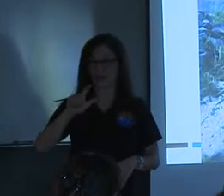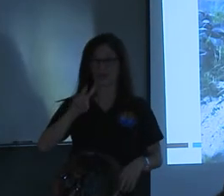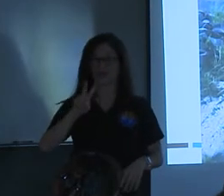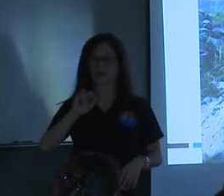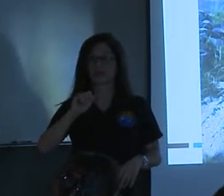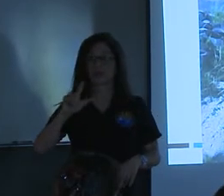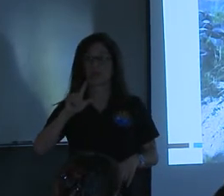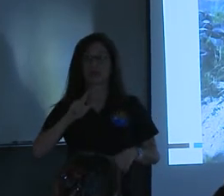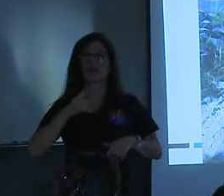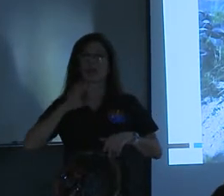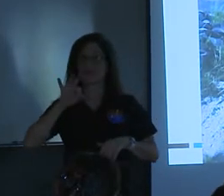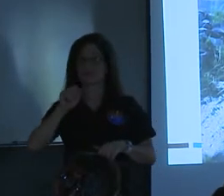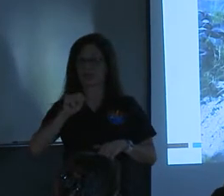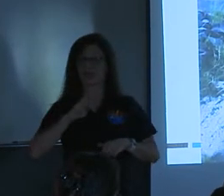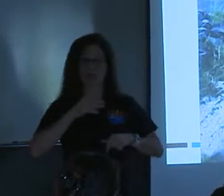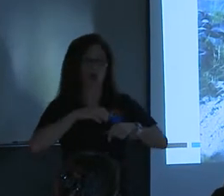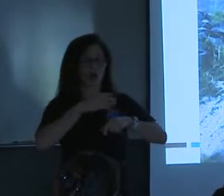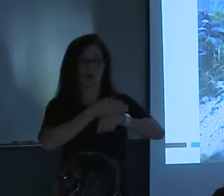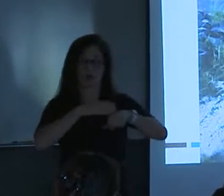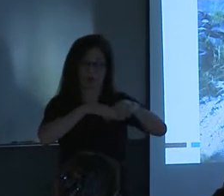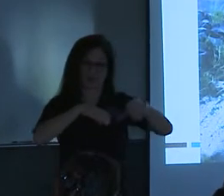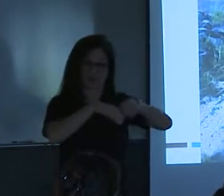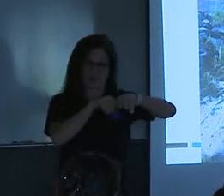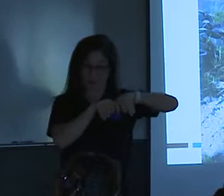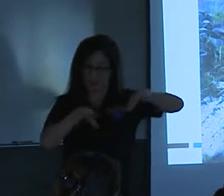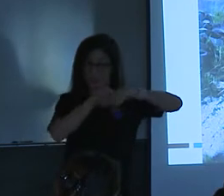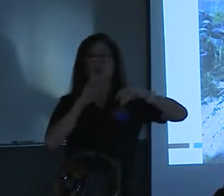Uh, some of the trenches to attenuate the flows.